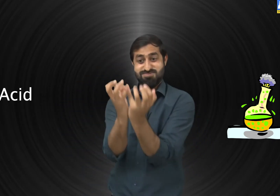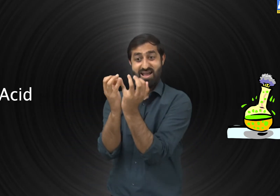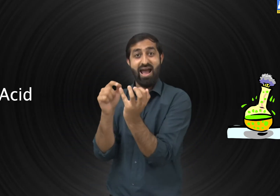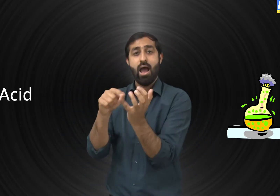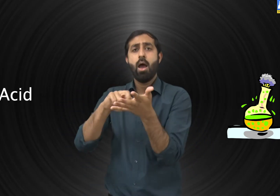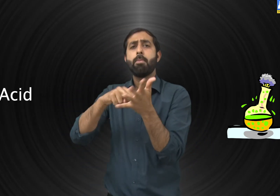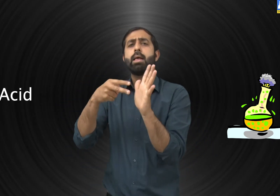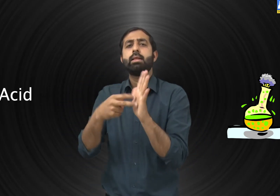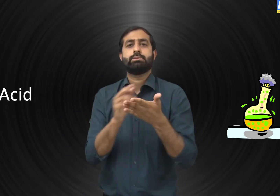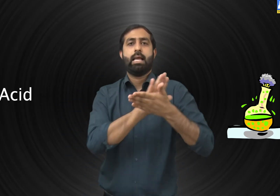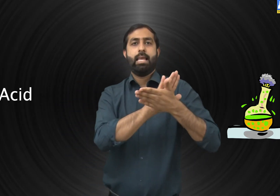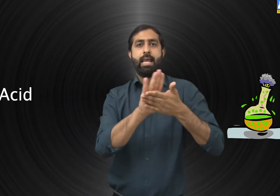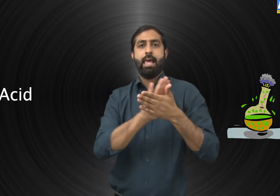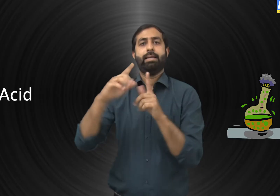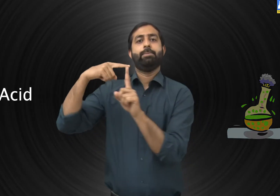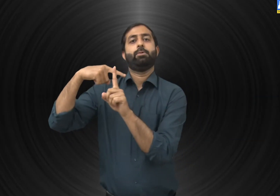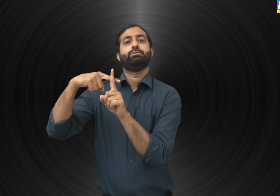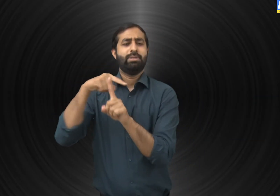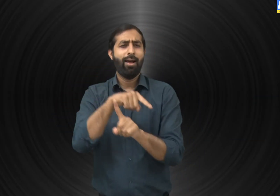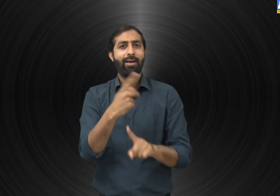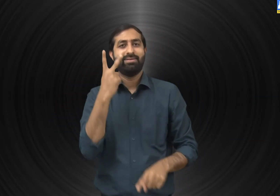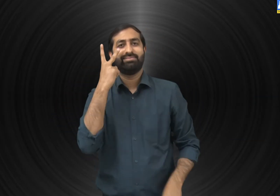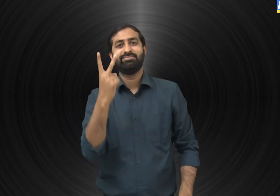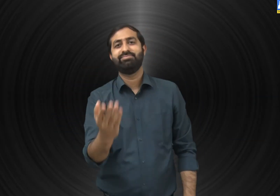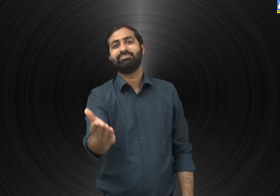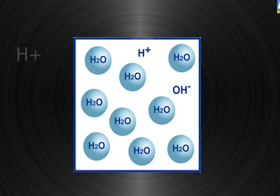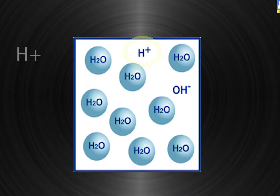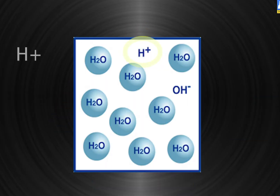It is a hydrogen containing substance. Let us see here.